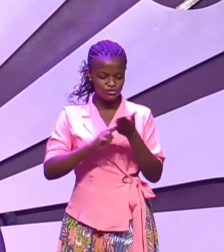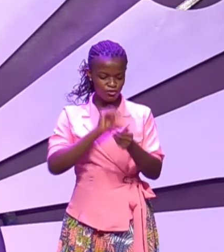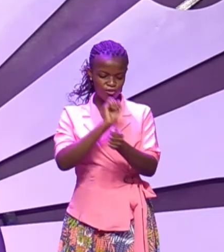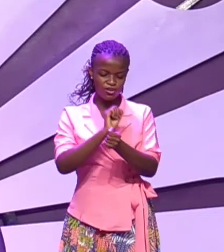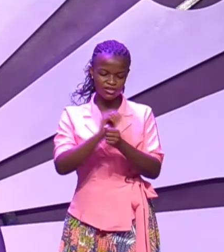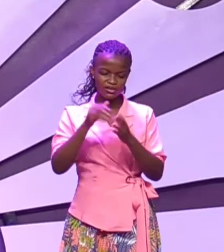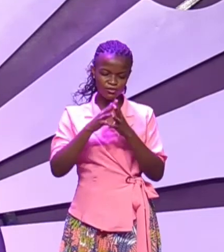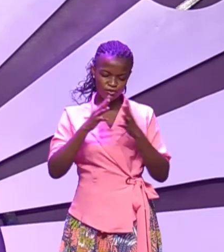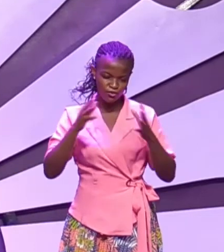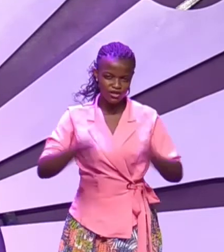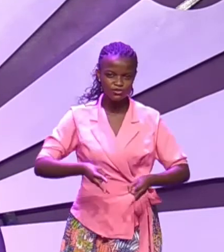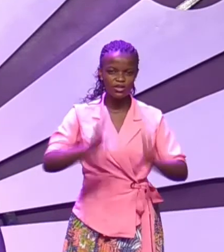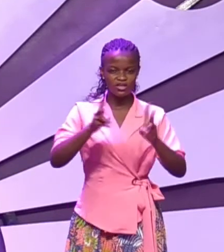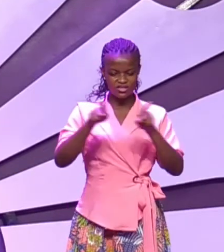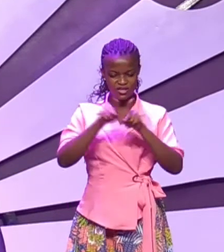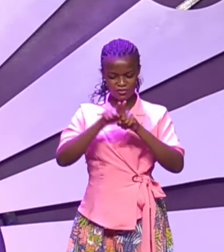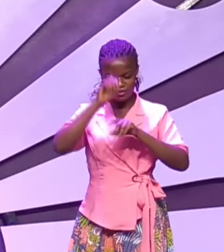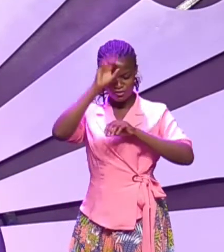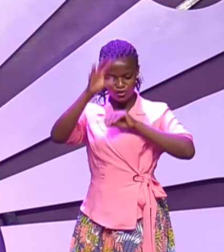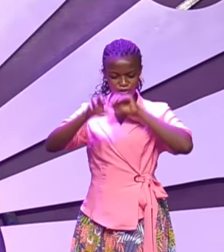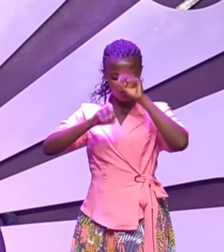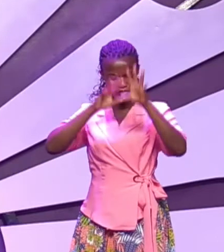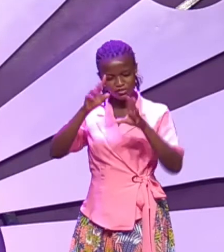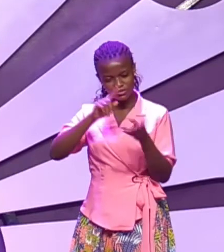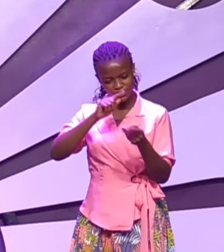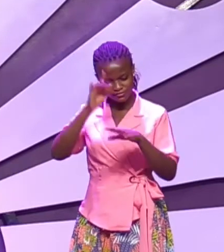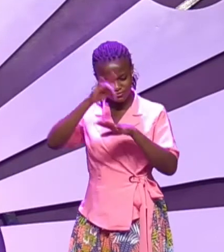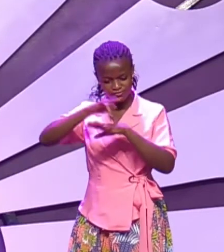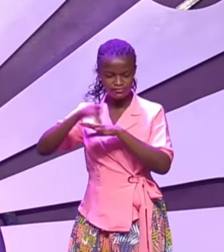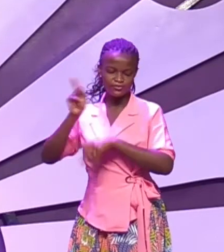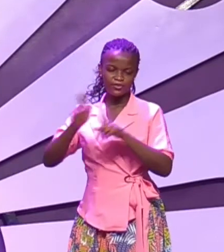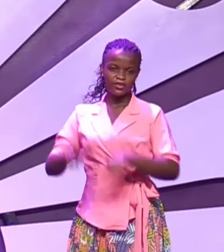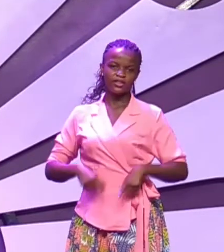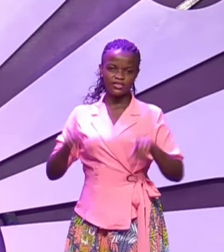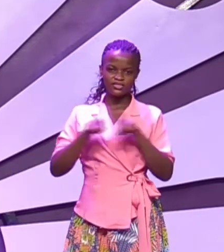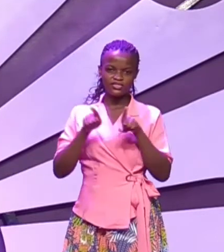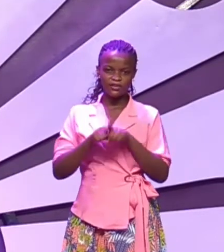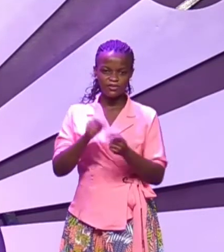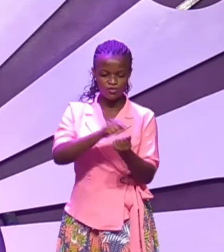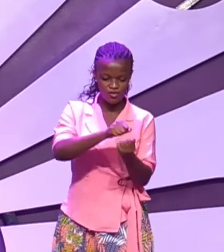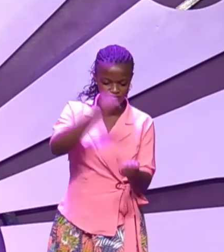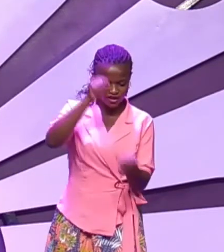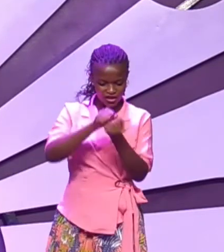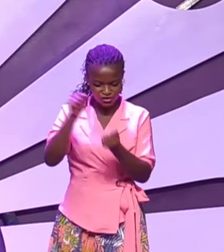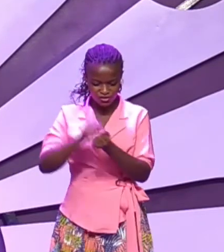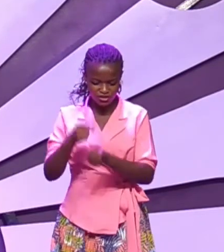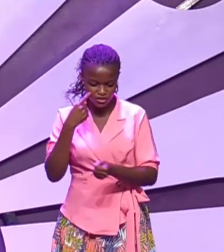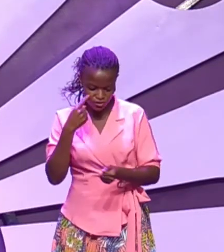the miracles in Paul's life the things he saw the revelations he had